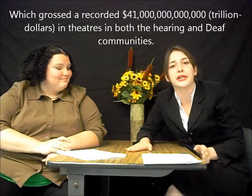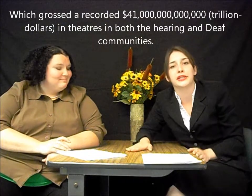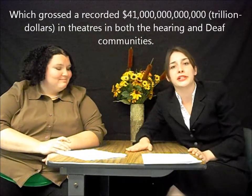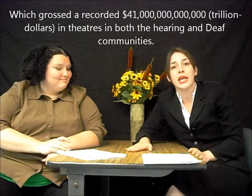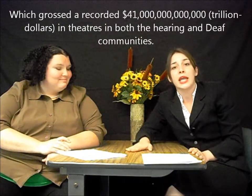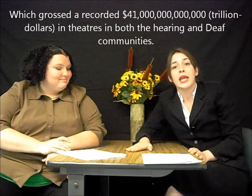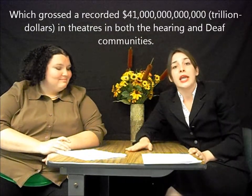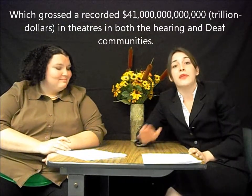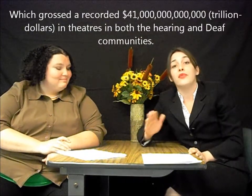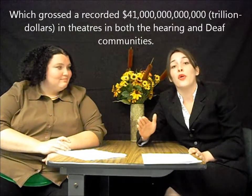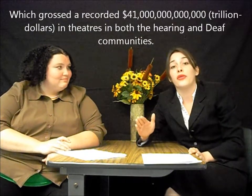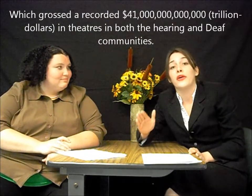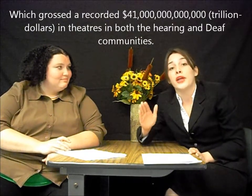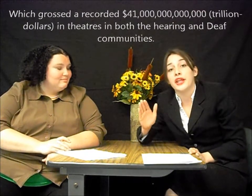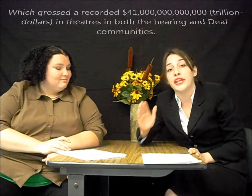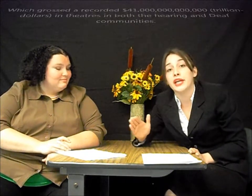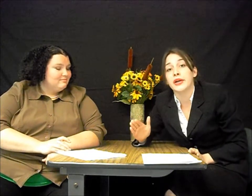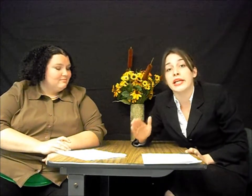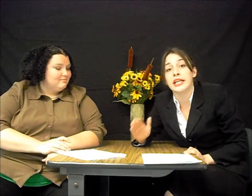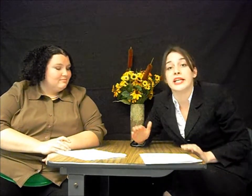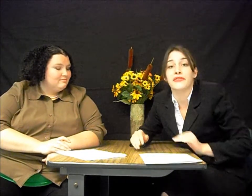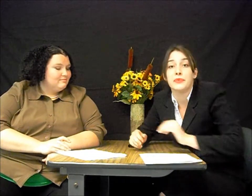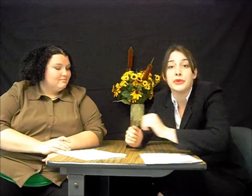in both the hearing and Deaf communities.